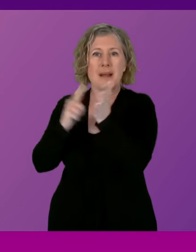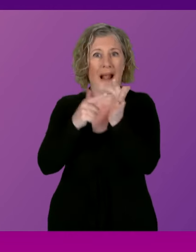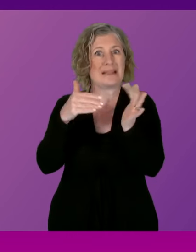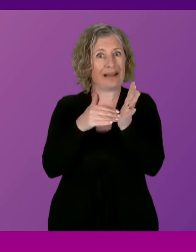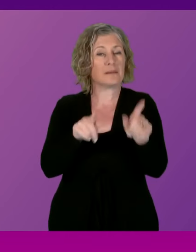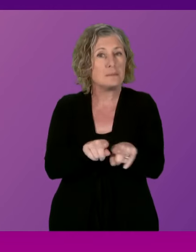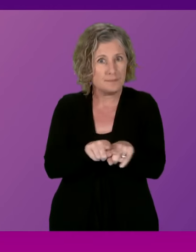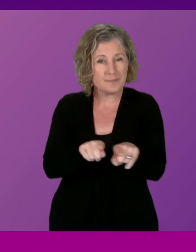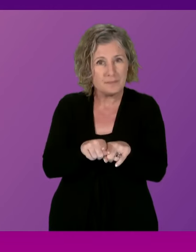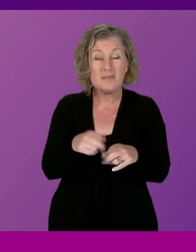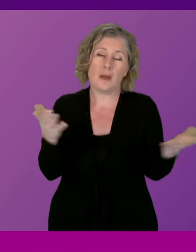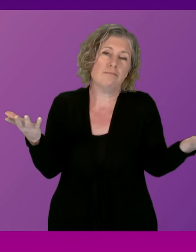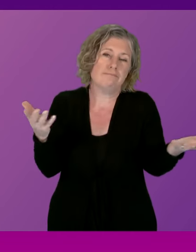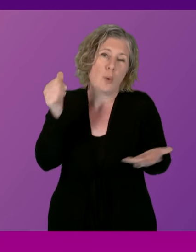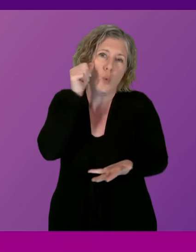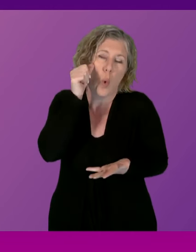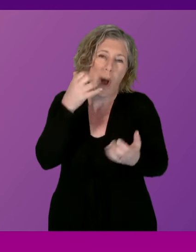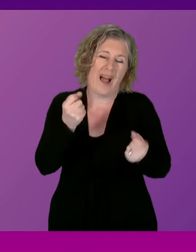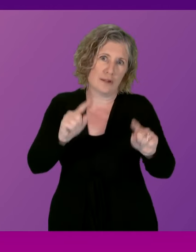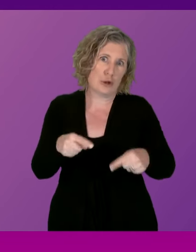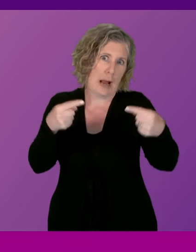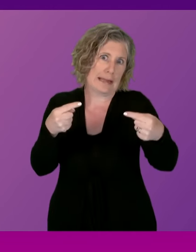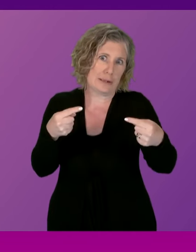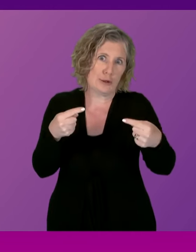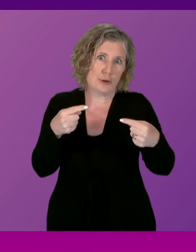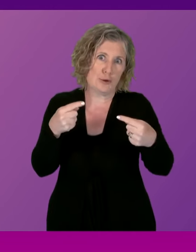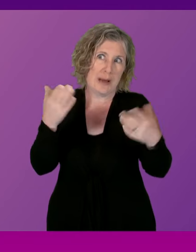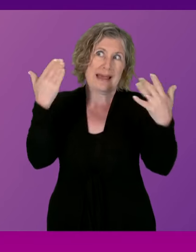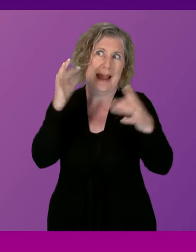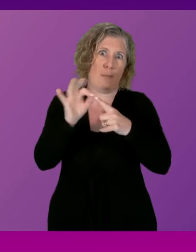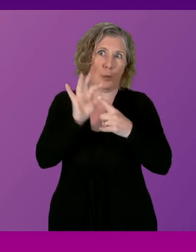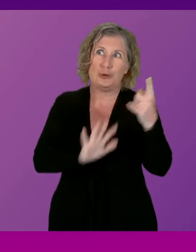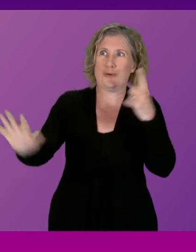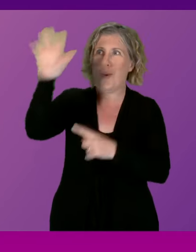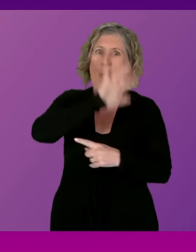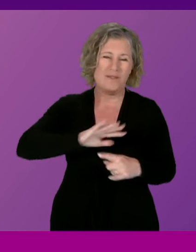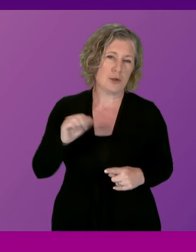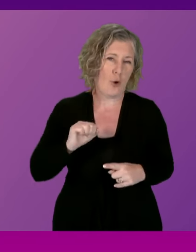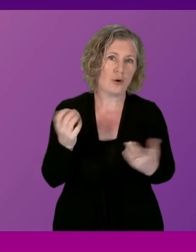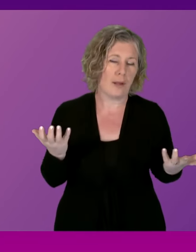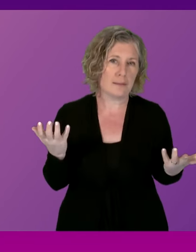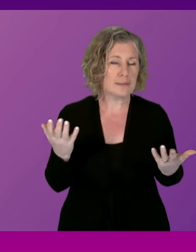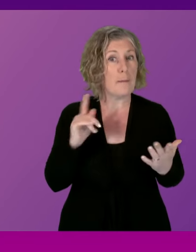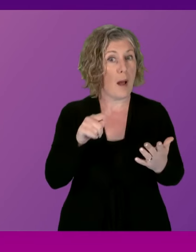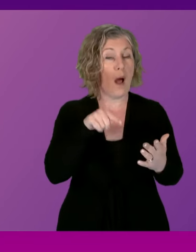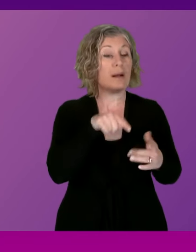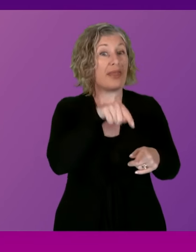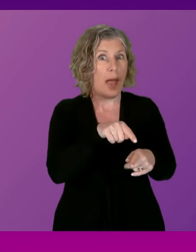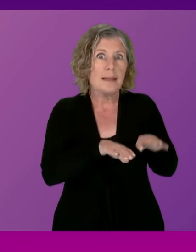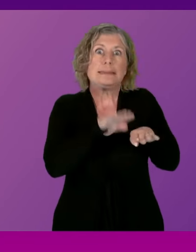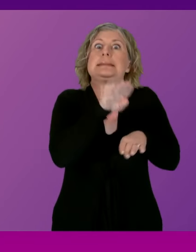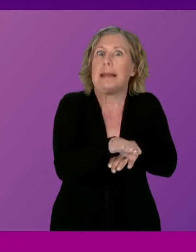comes to the challenges of air pollution right across Scotland, that these measures are increasingly